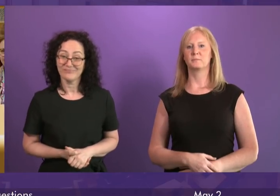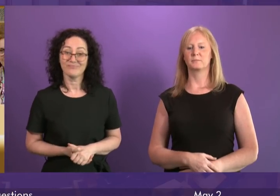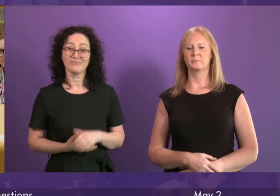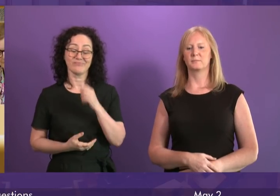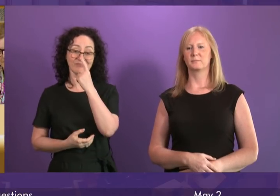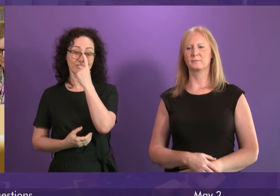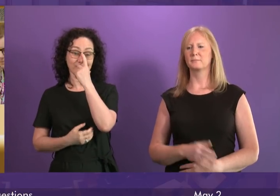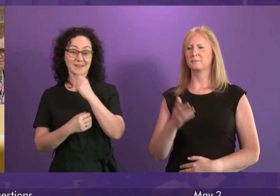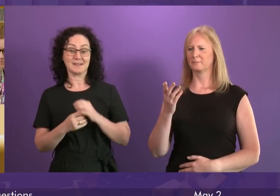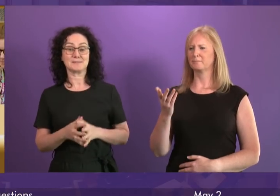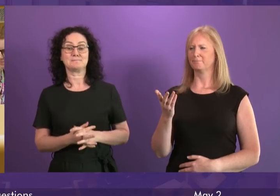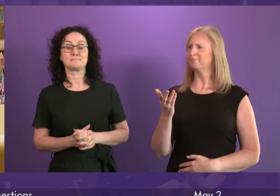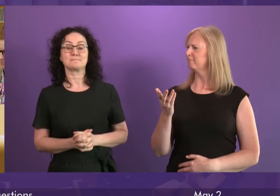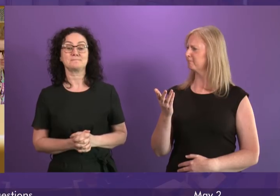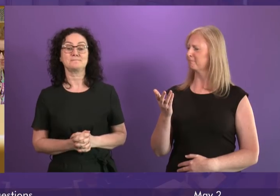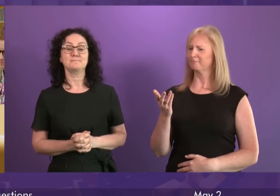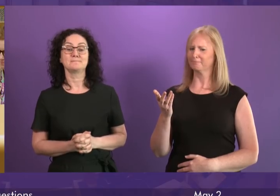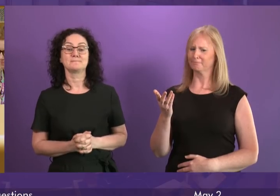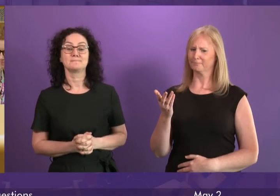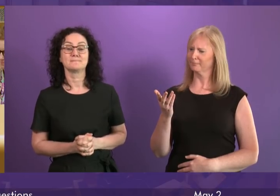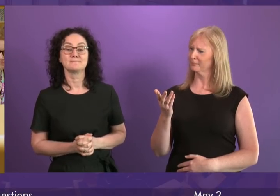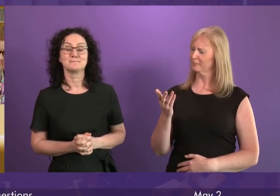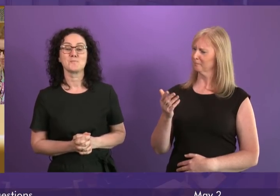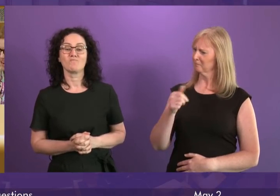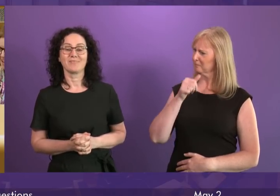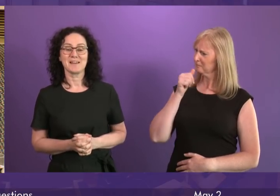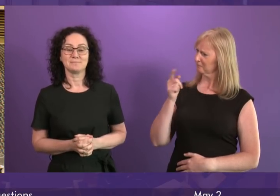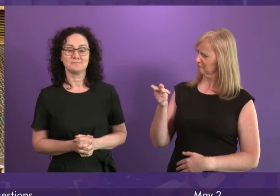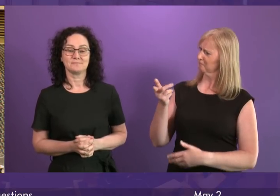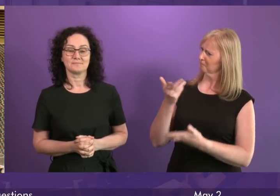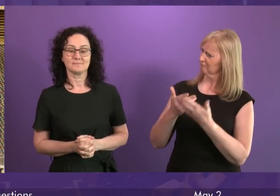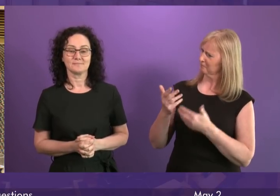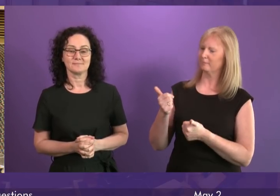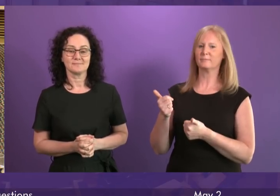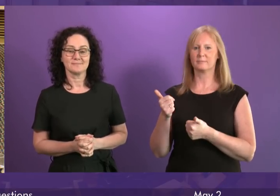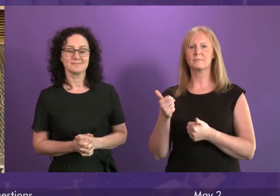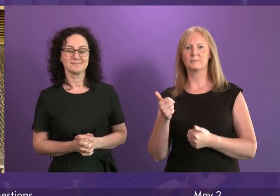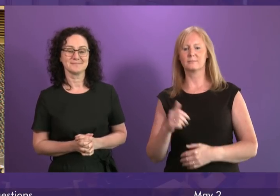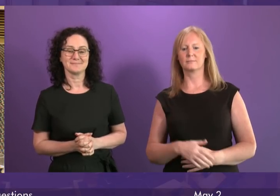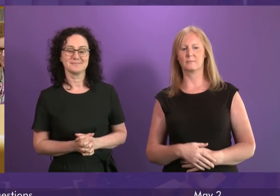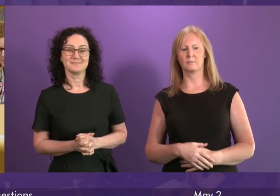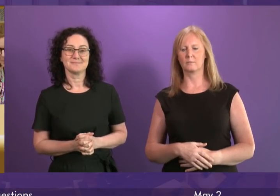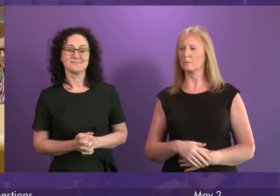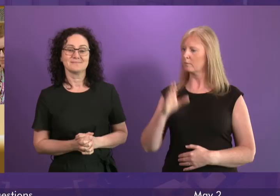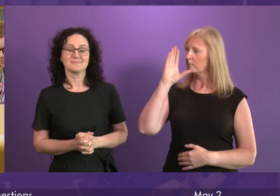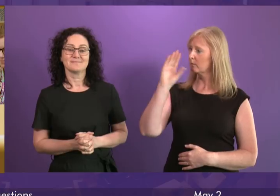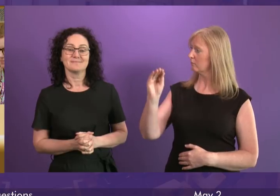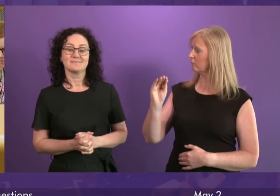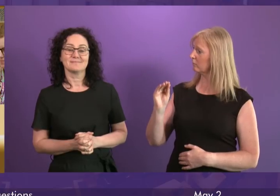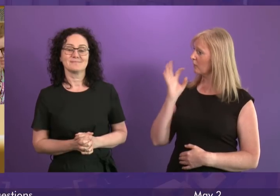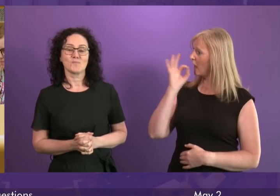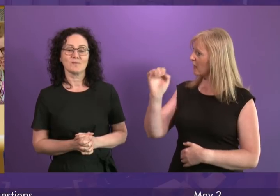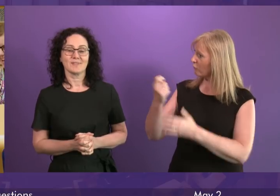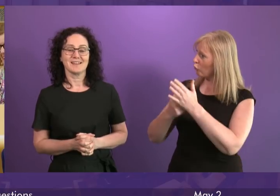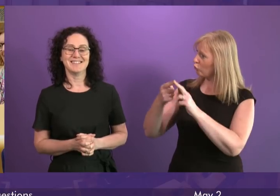That is customarily generous of the First Minister. I can assure her that, unlike some, I won't be coming to her for a reference,